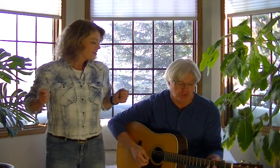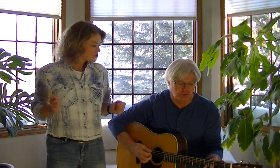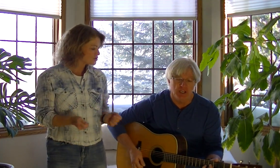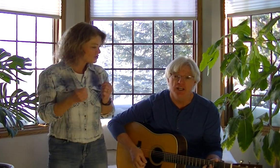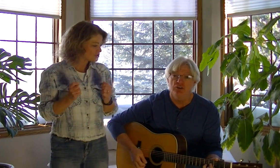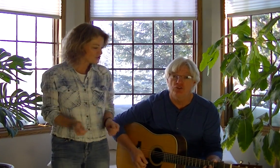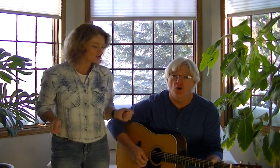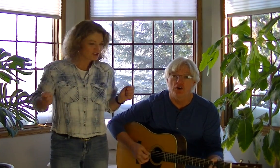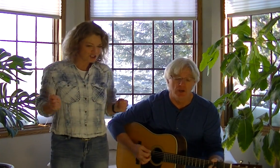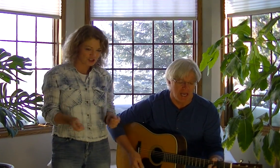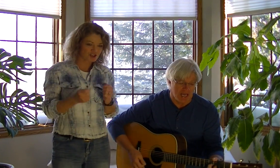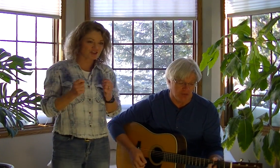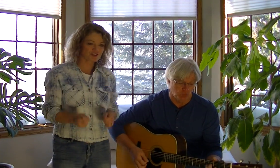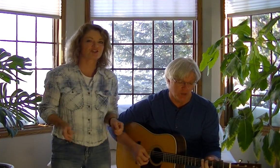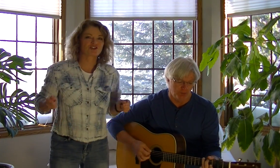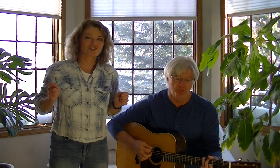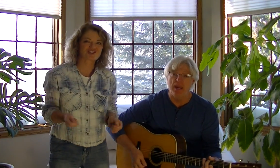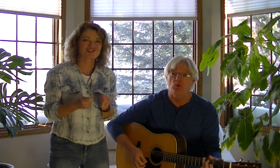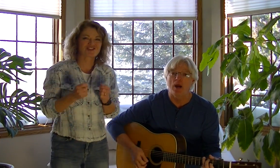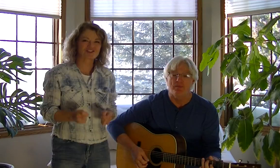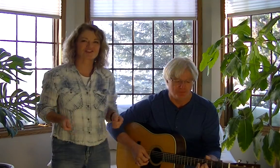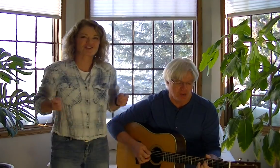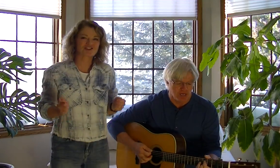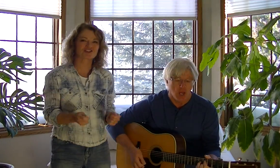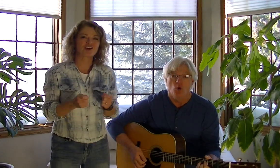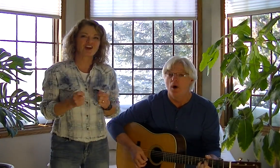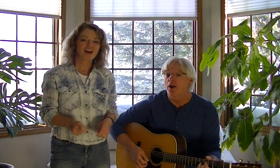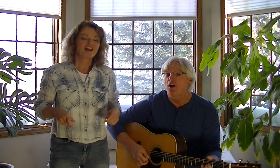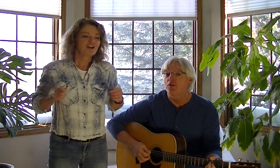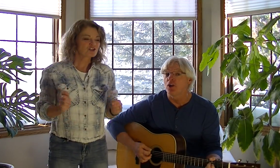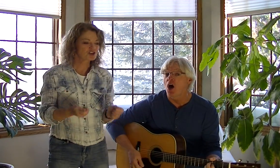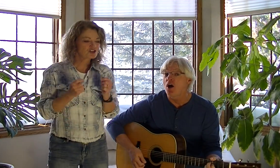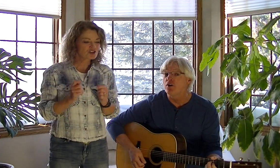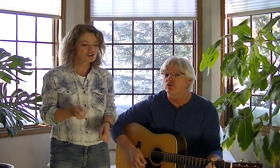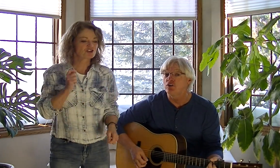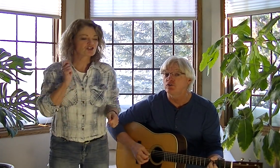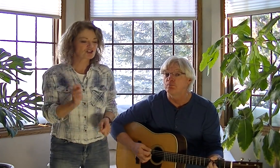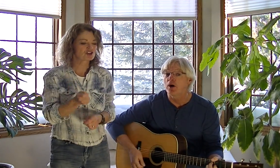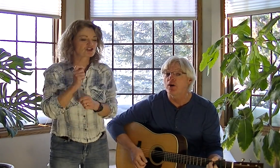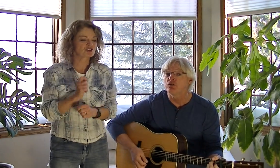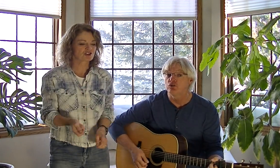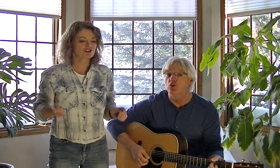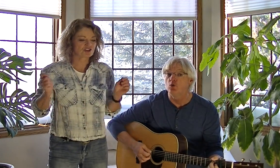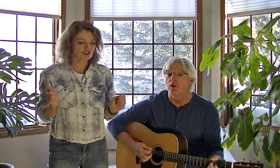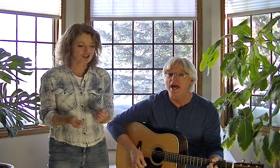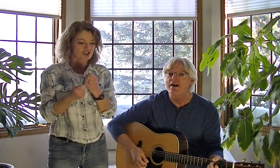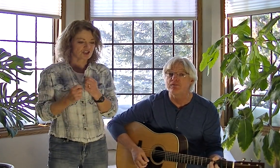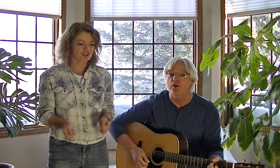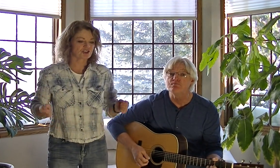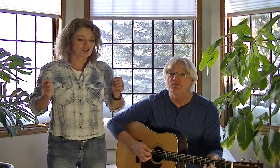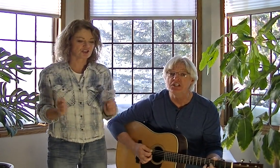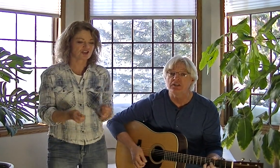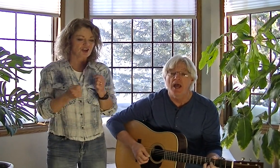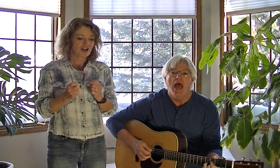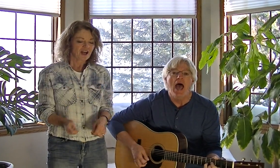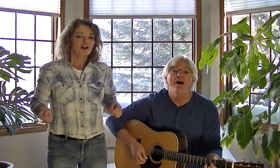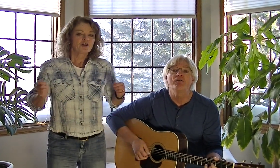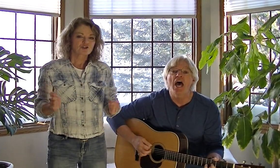skinny short legs with big wet feet. One of the largest birds you will ever meet. Have a